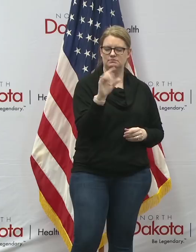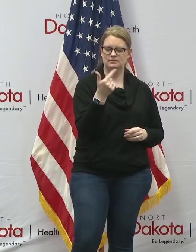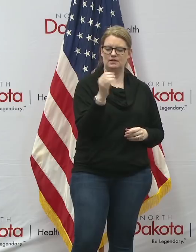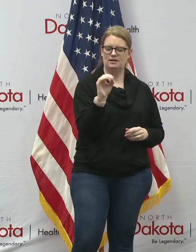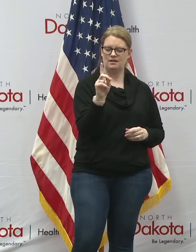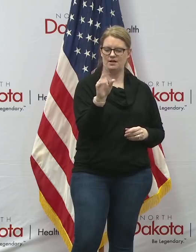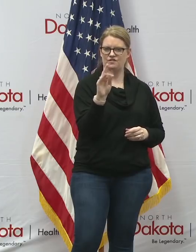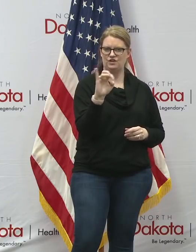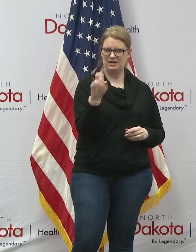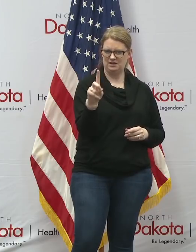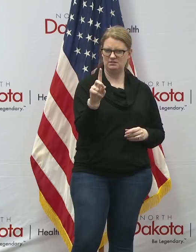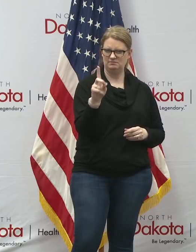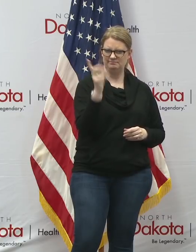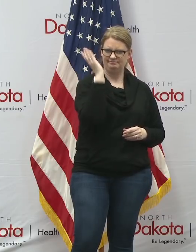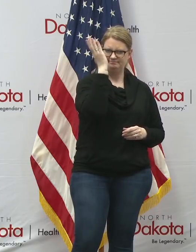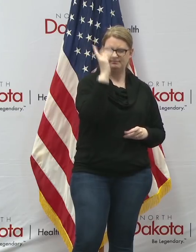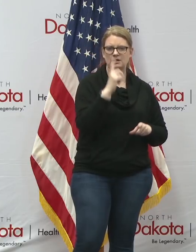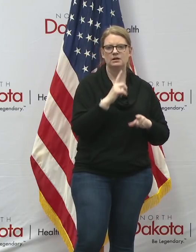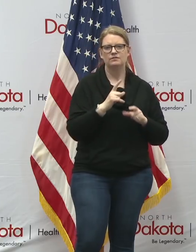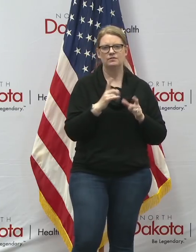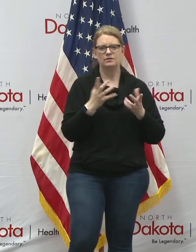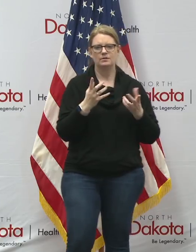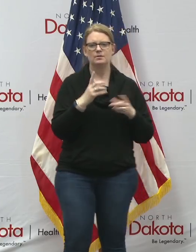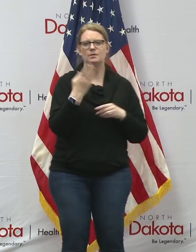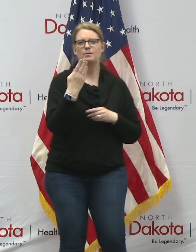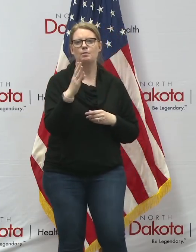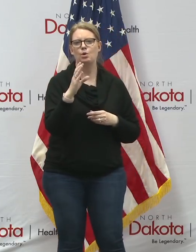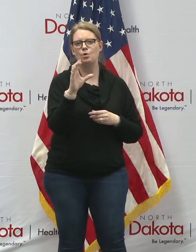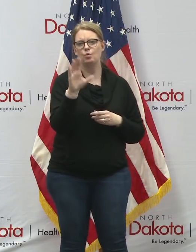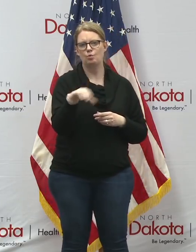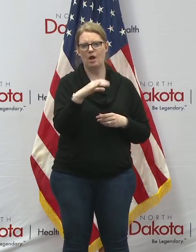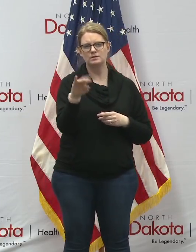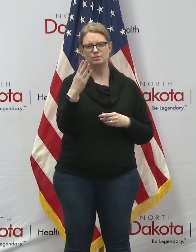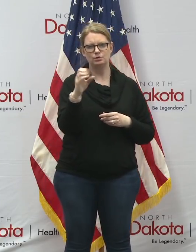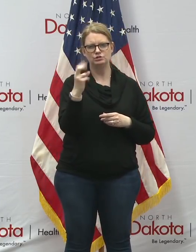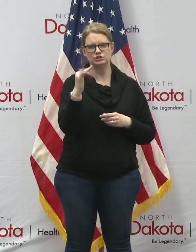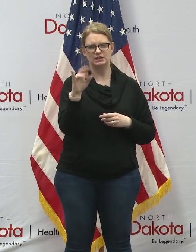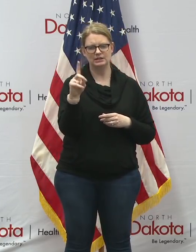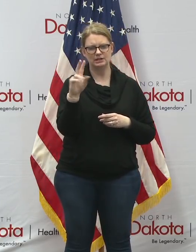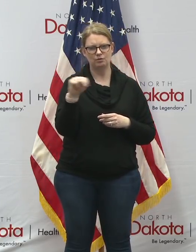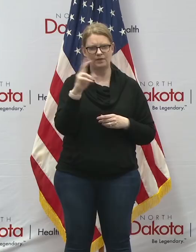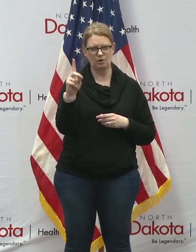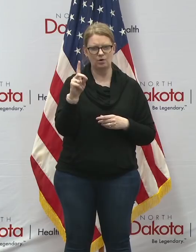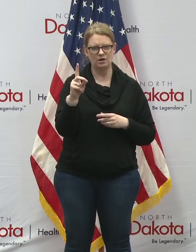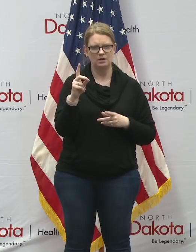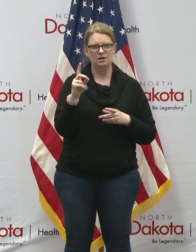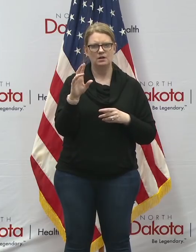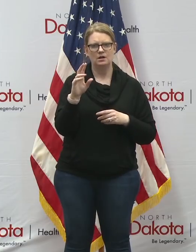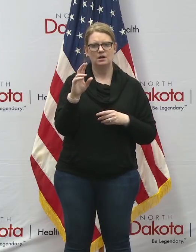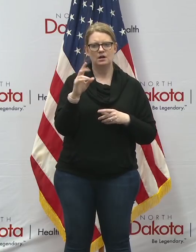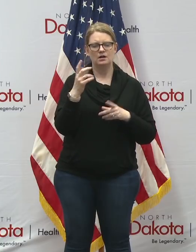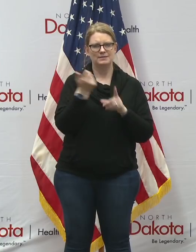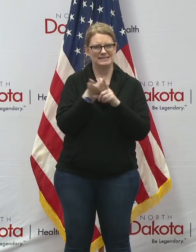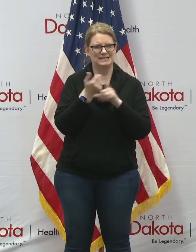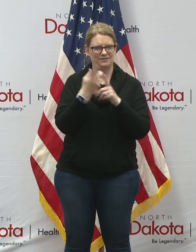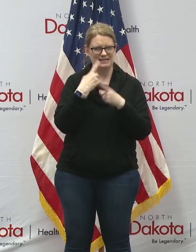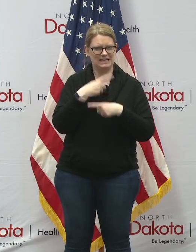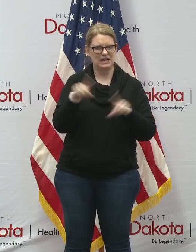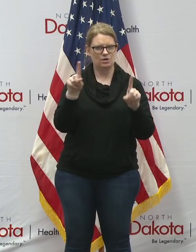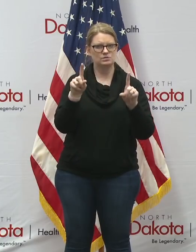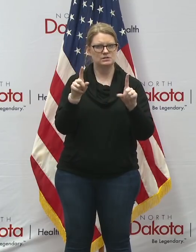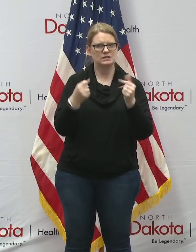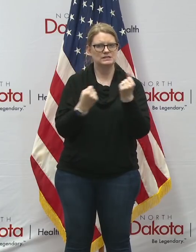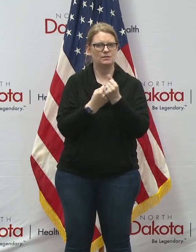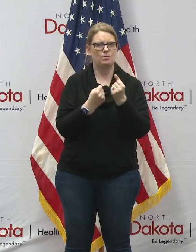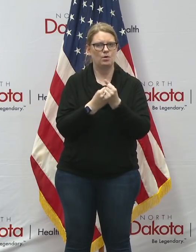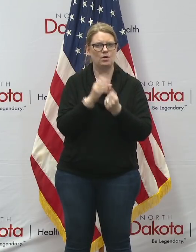uh but in a consumer related issue uh blue cross blue shield in north dakota the largest non-profit provider of health insurance has announced it is supporting